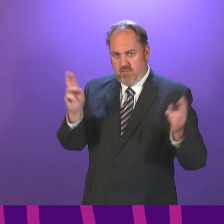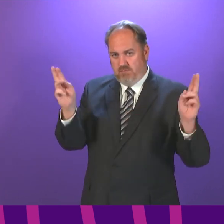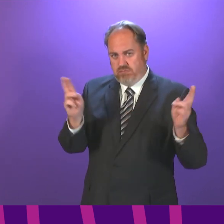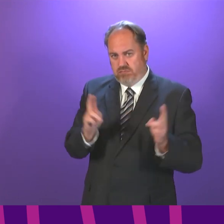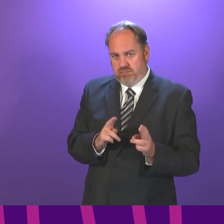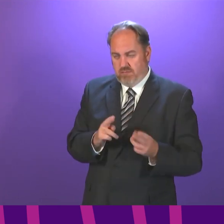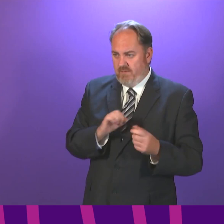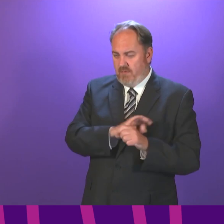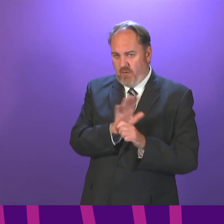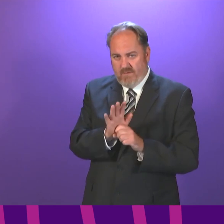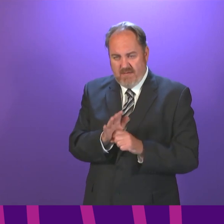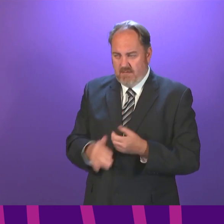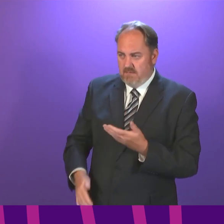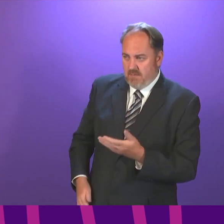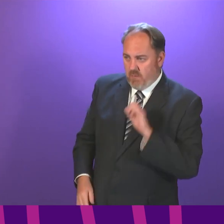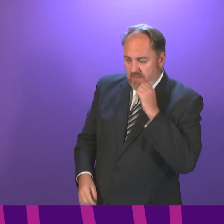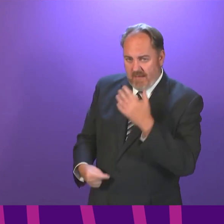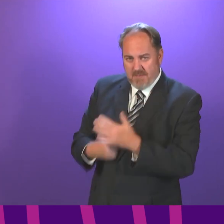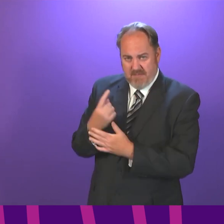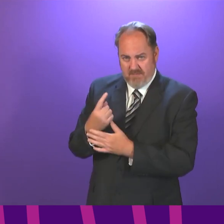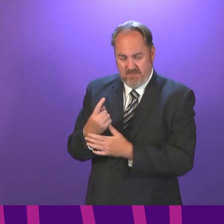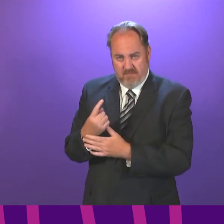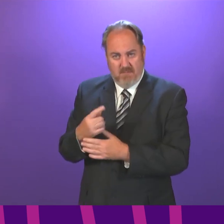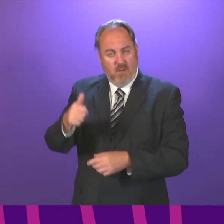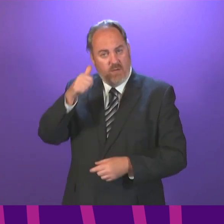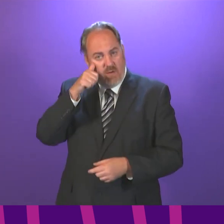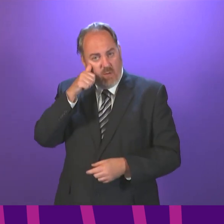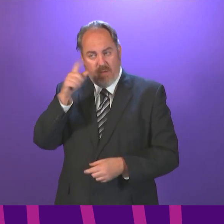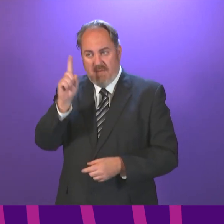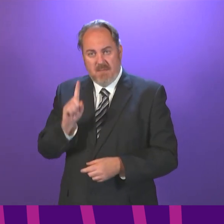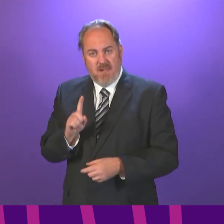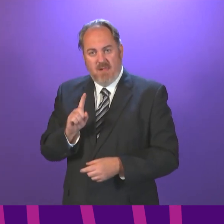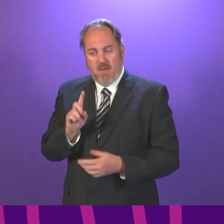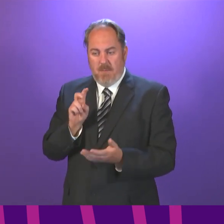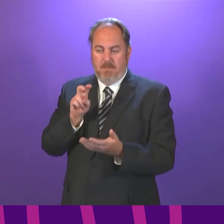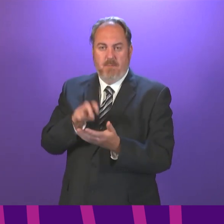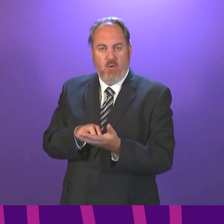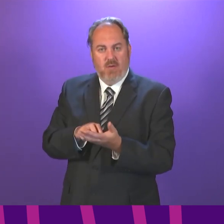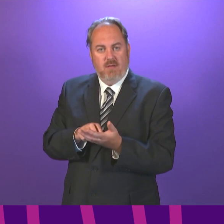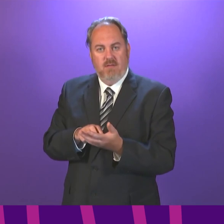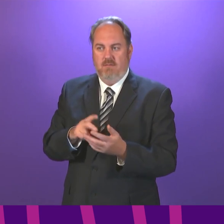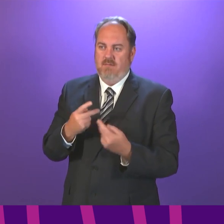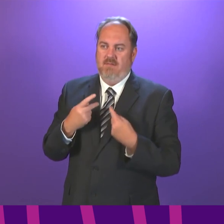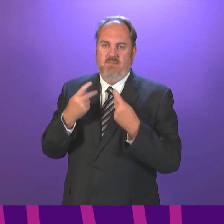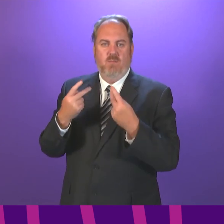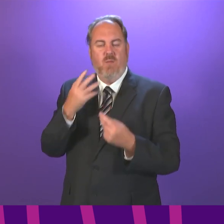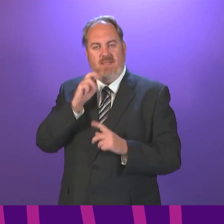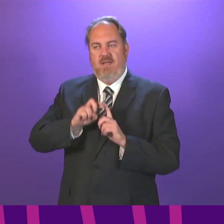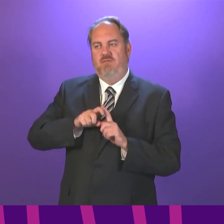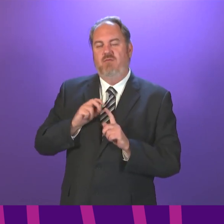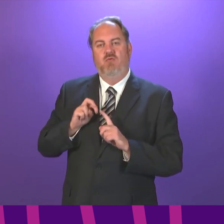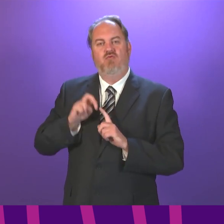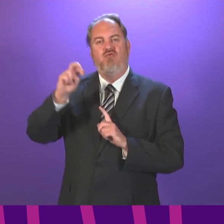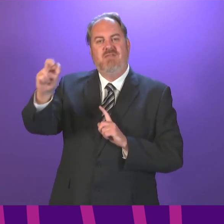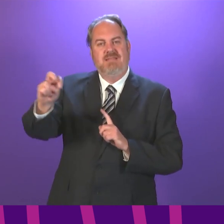statement? As the First Minister will be aware, visitors tend to book ferry tickets far in advance, while islanders travelling to see